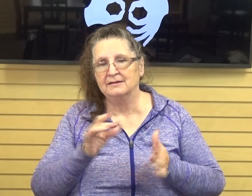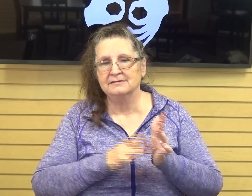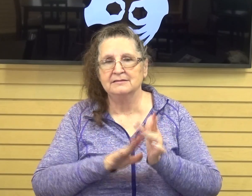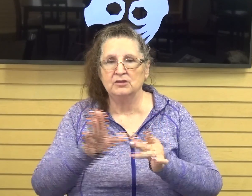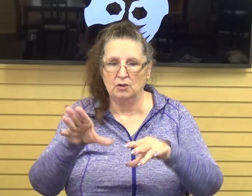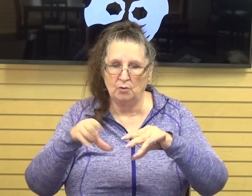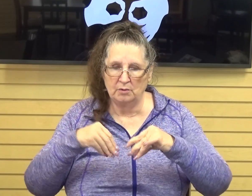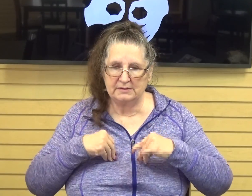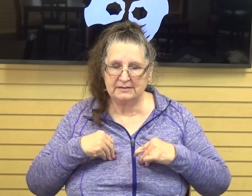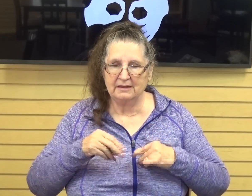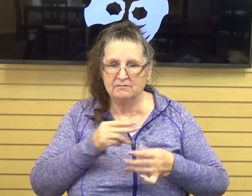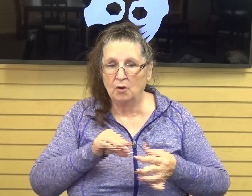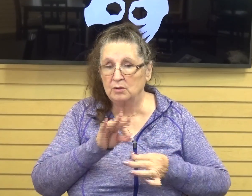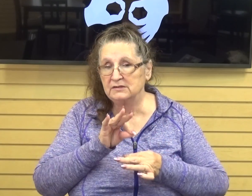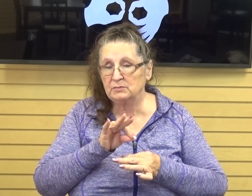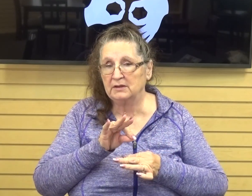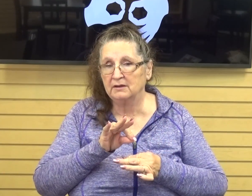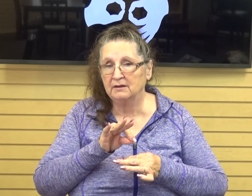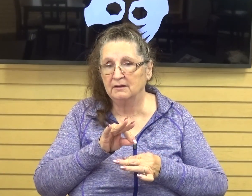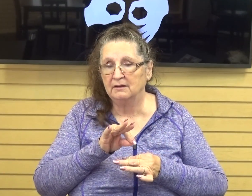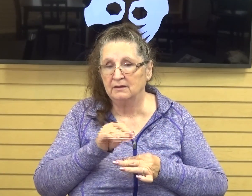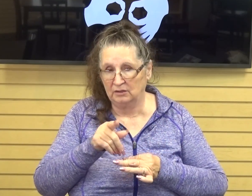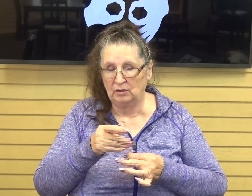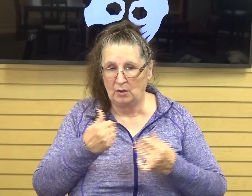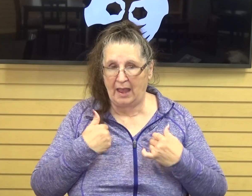the Holy Spirit, which you have if you're a Christian.